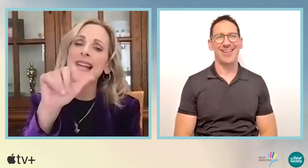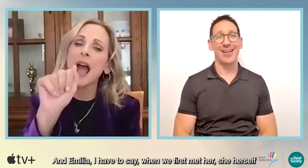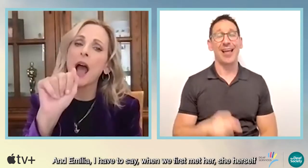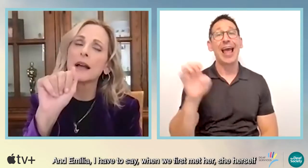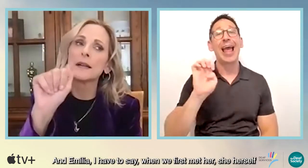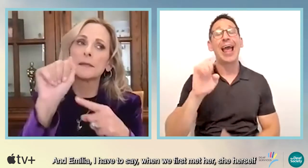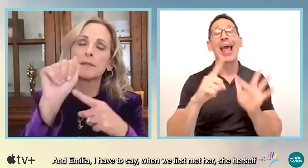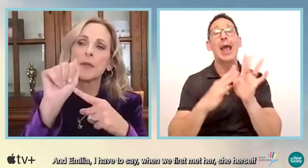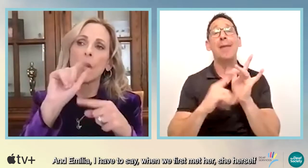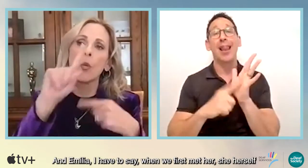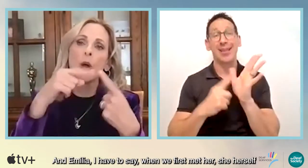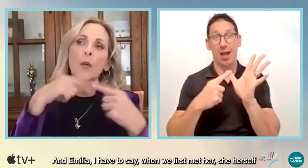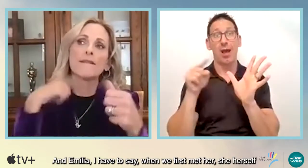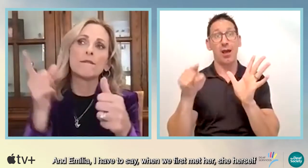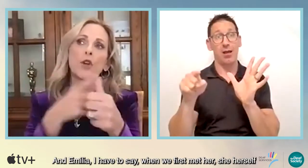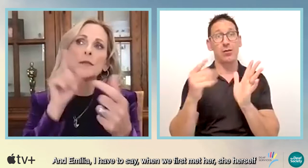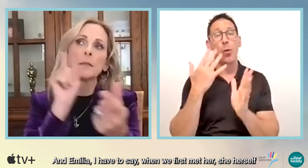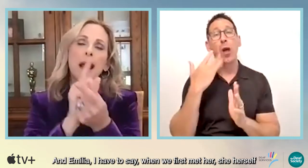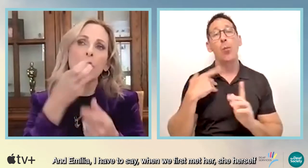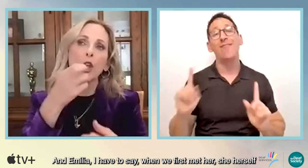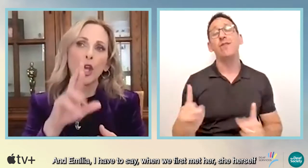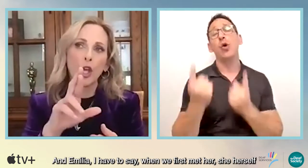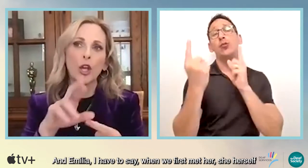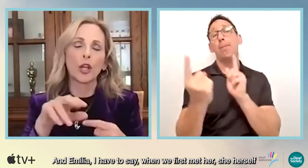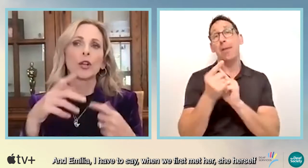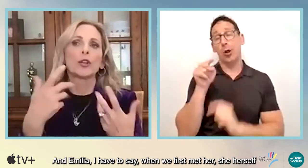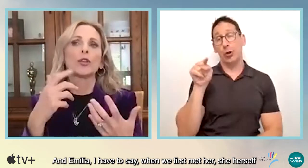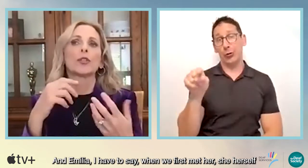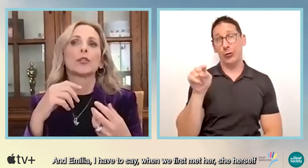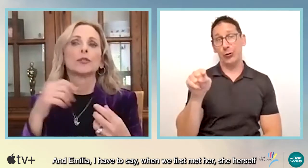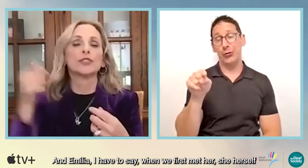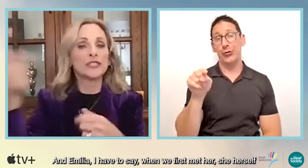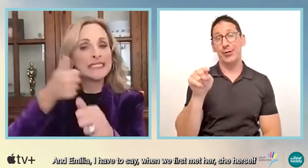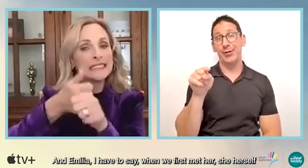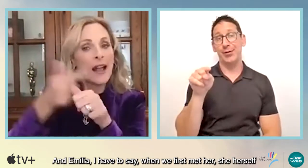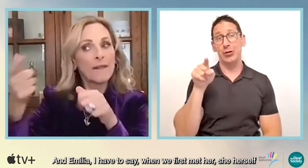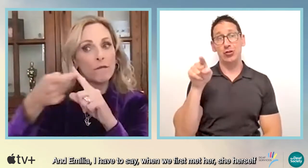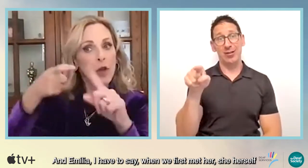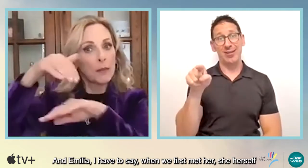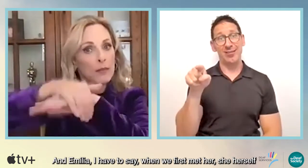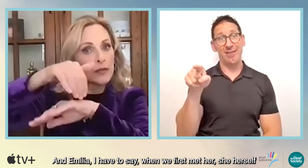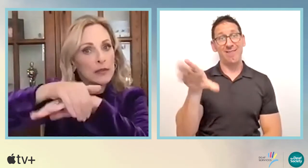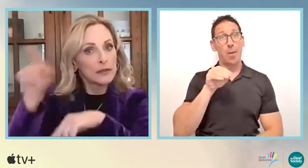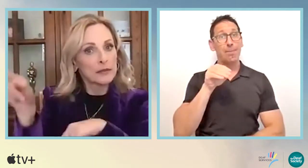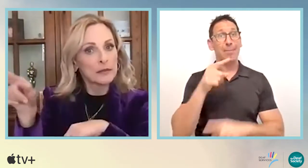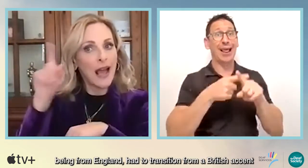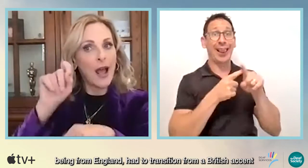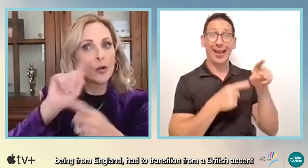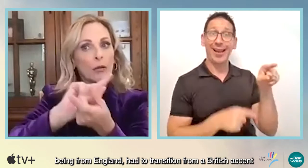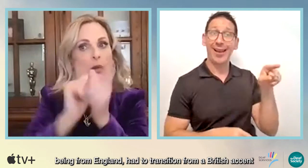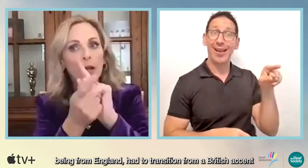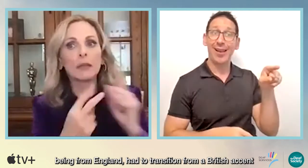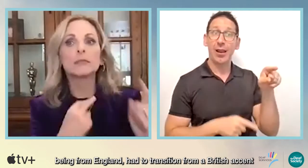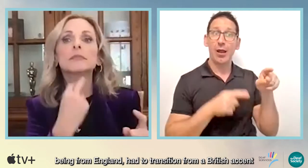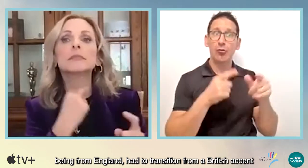And Amelia, I have to say, when we first met her, she herself being from